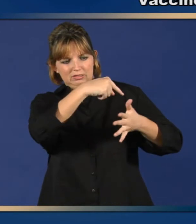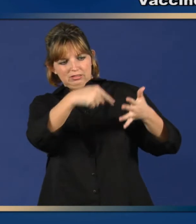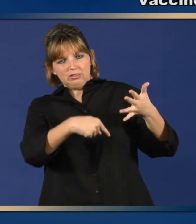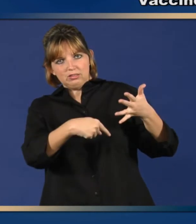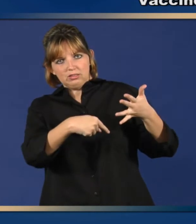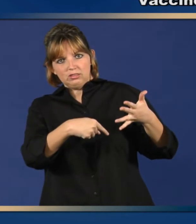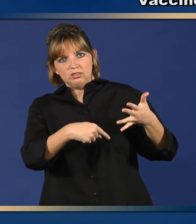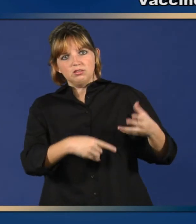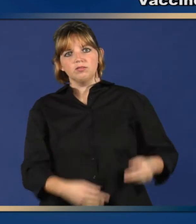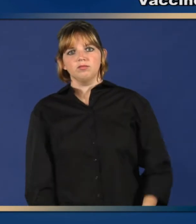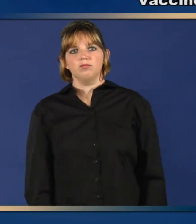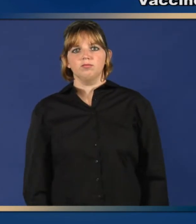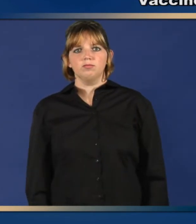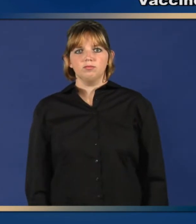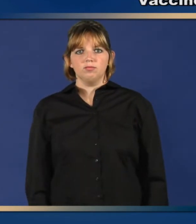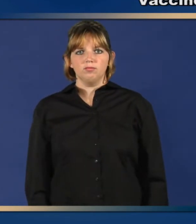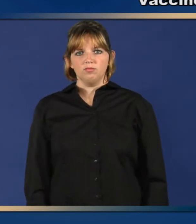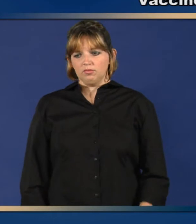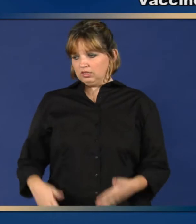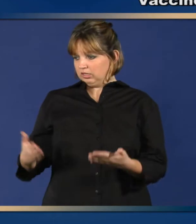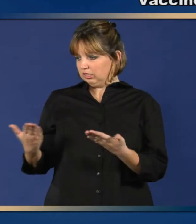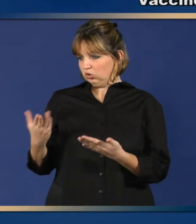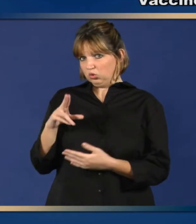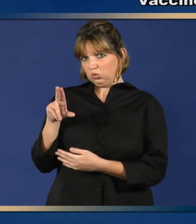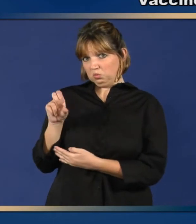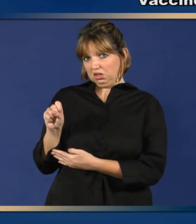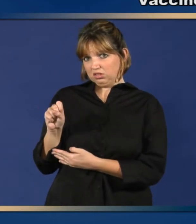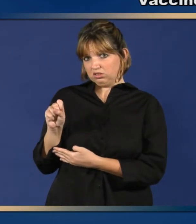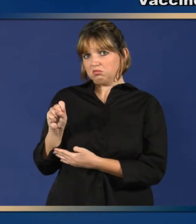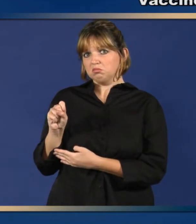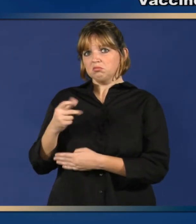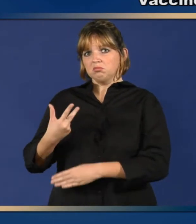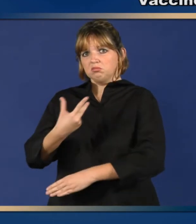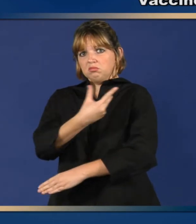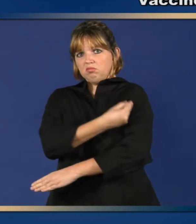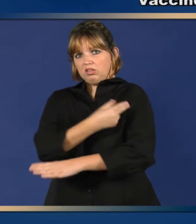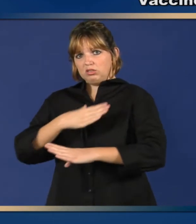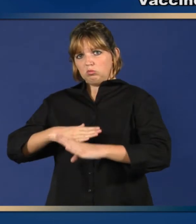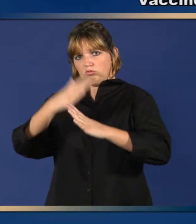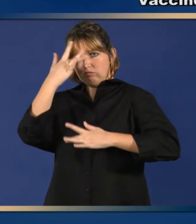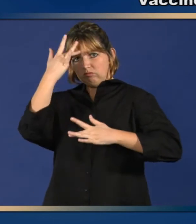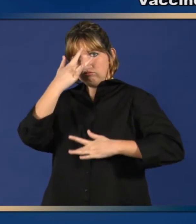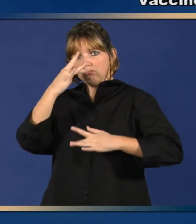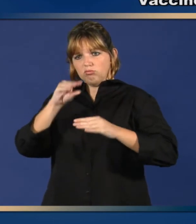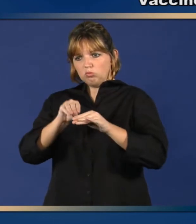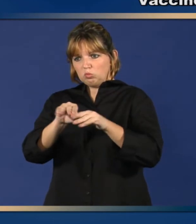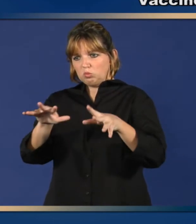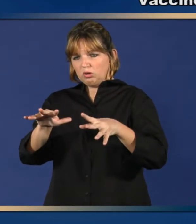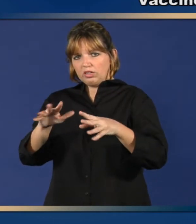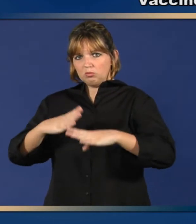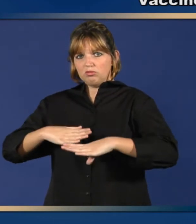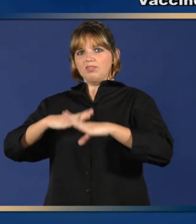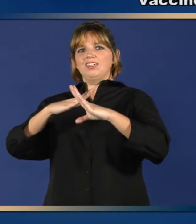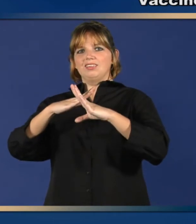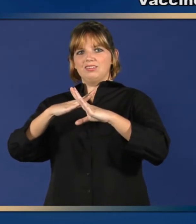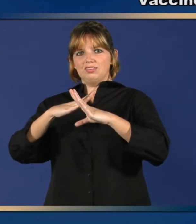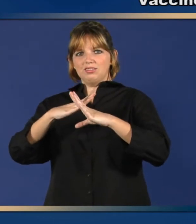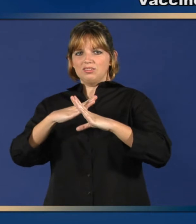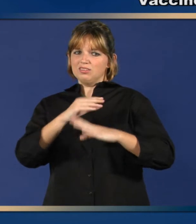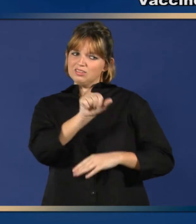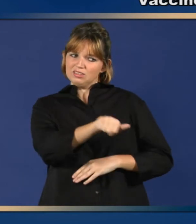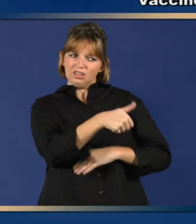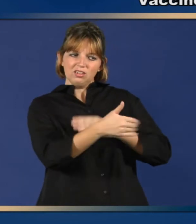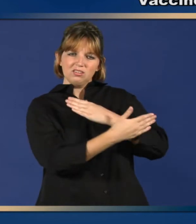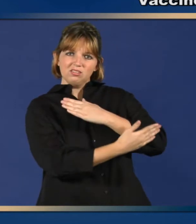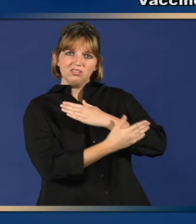In the United States, vaccines have protected children and continue to protect children from many diseases.